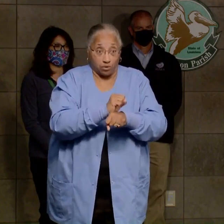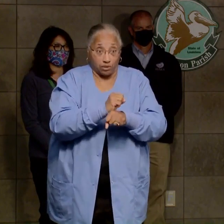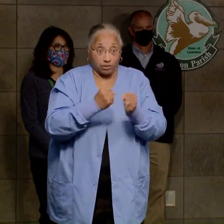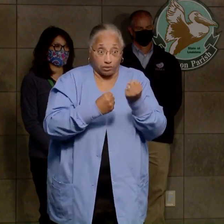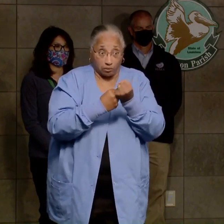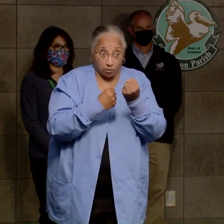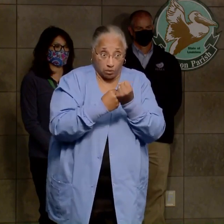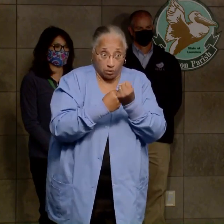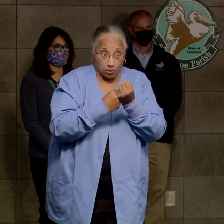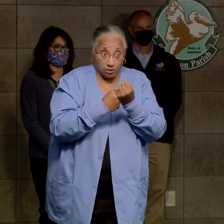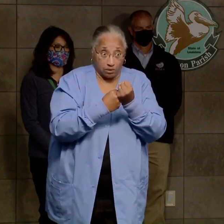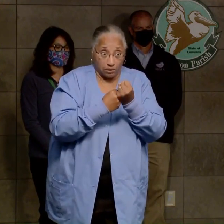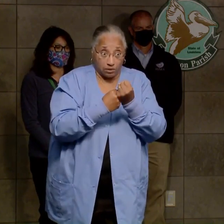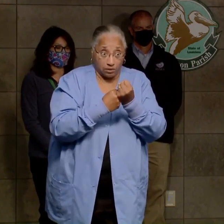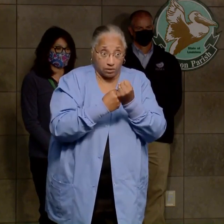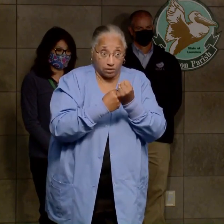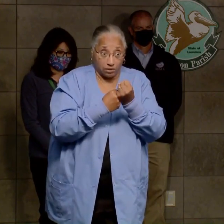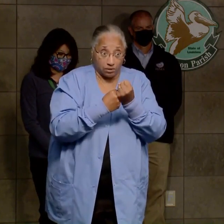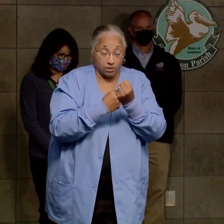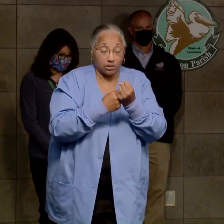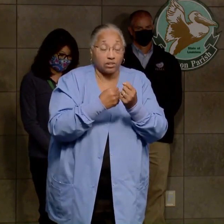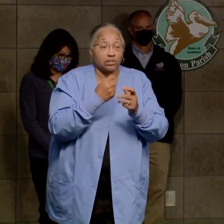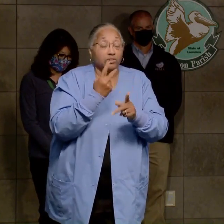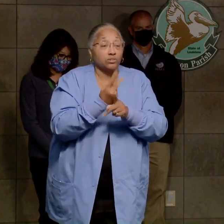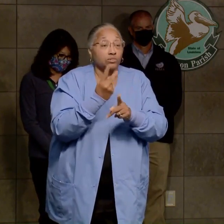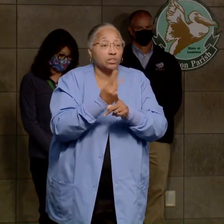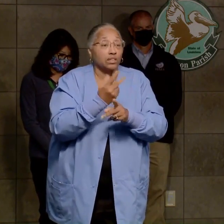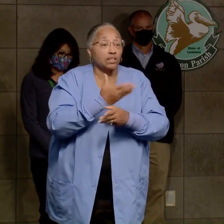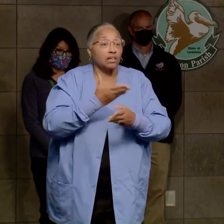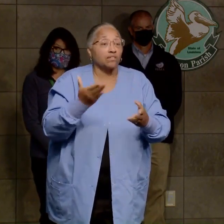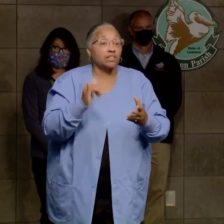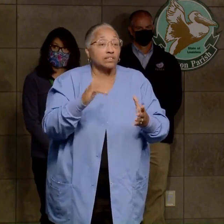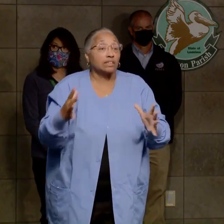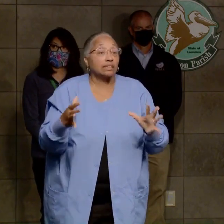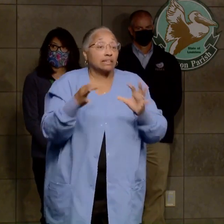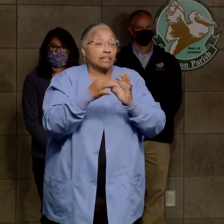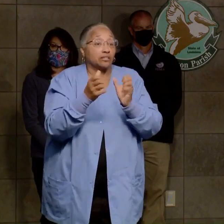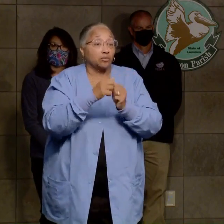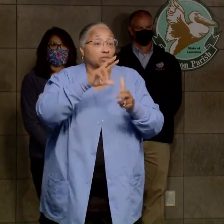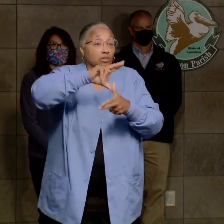support of operations related to Hurricane Zeta.